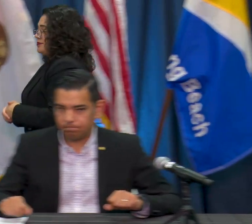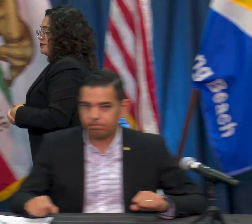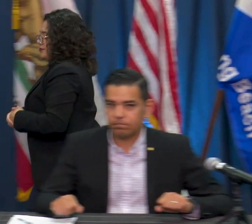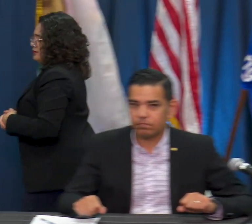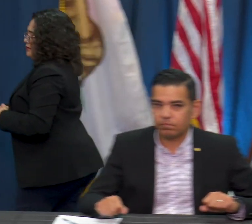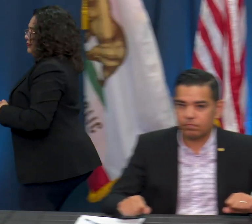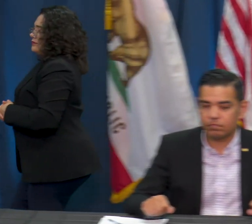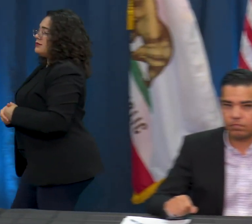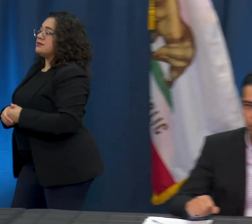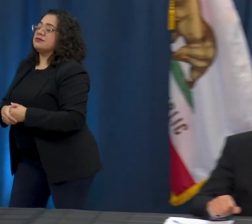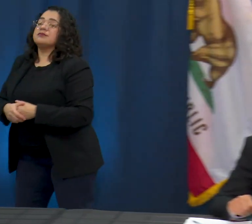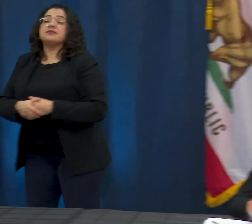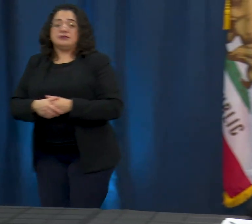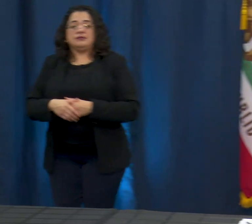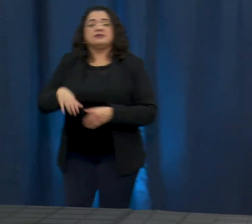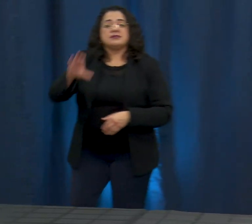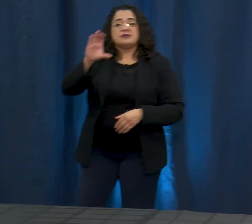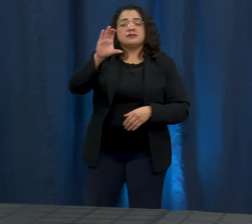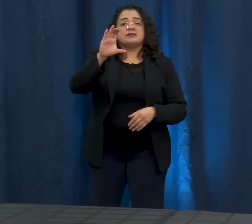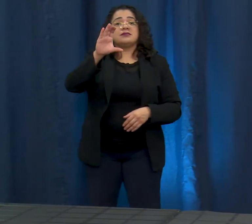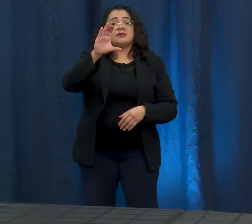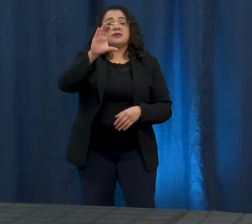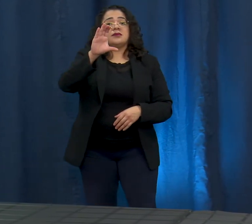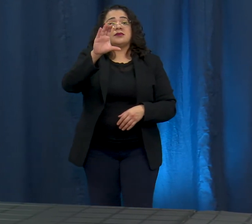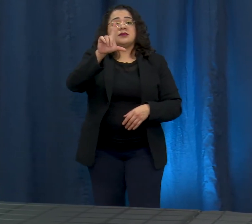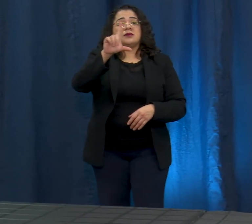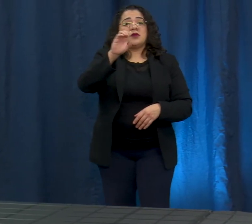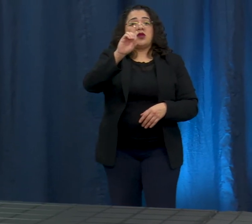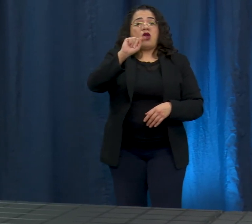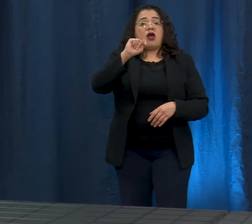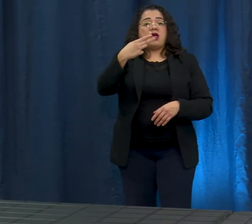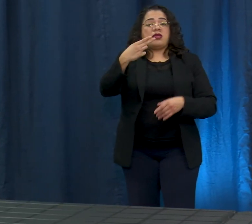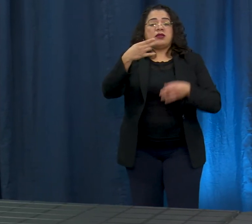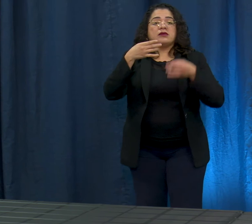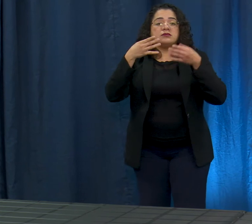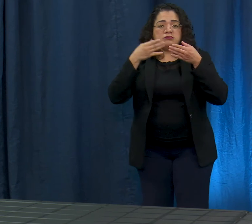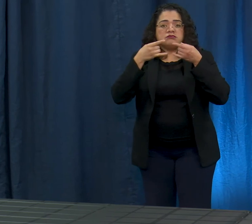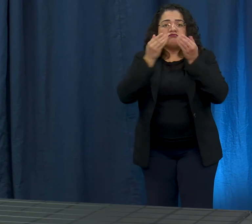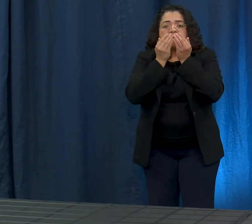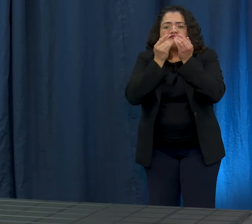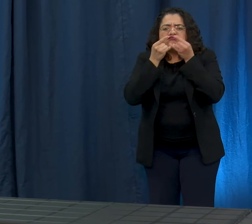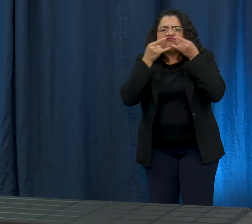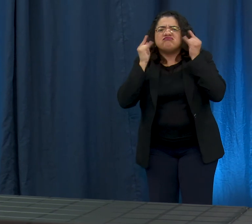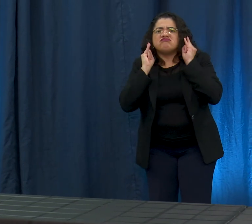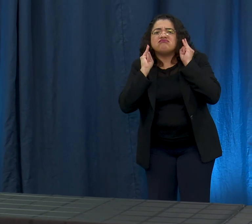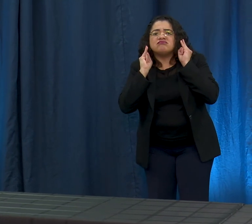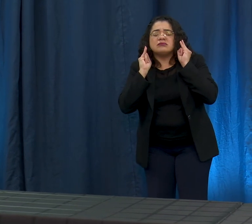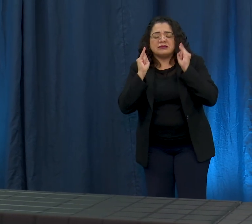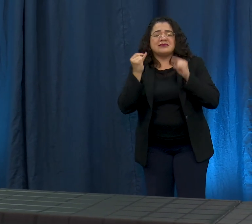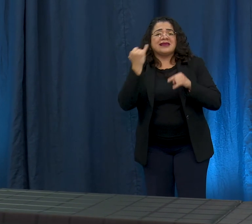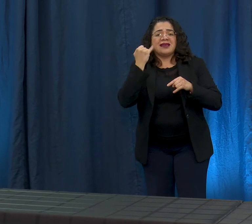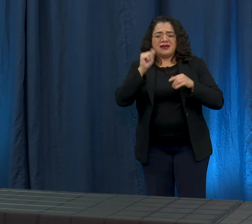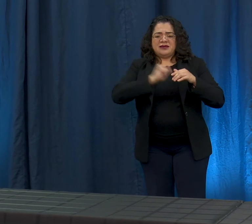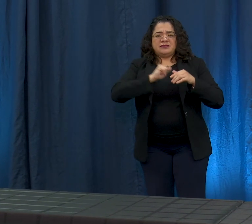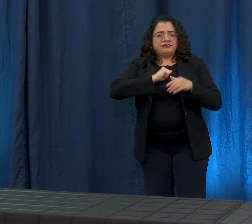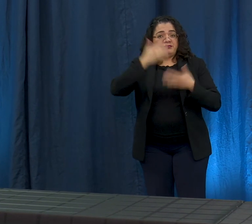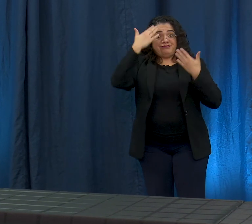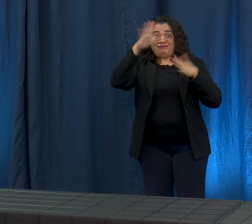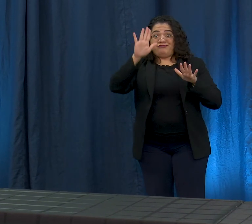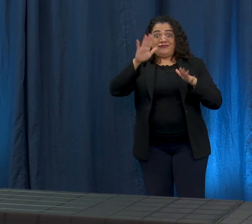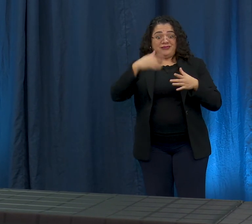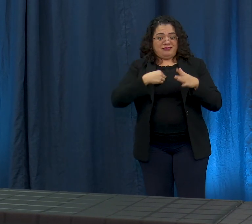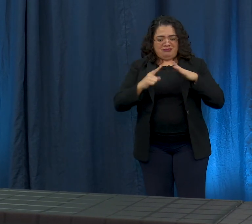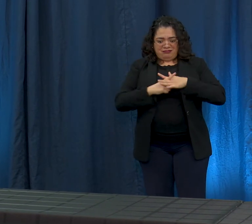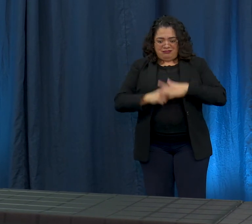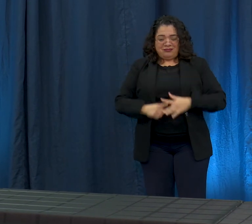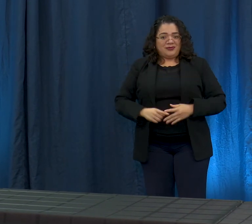the the cloth face masks are are a good way for people who maybe are asymptomatic not showing any